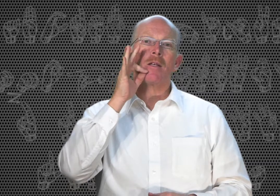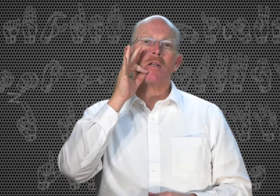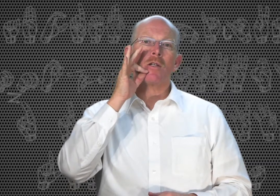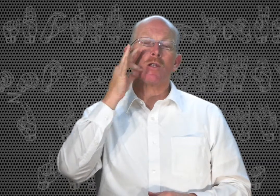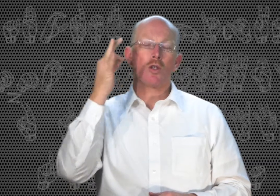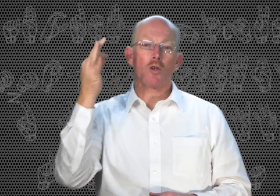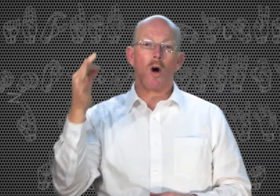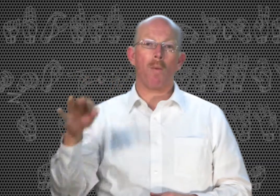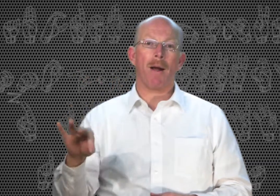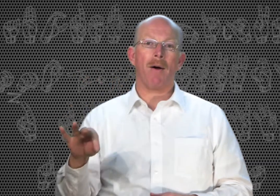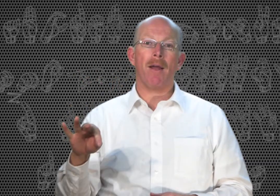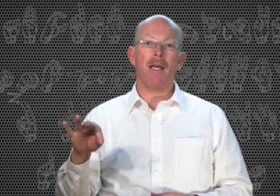Strawberry.